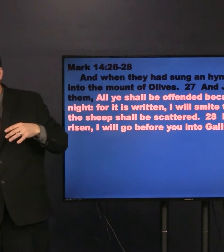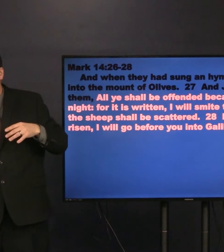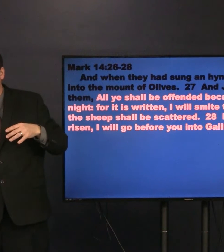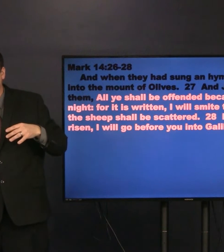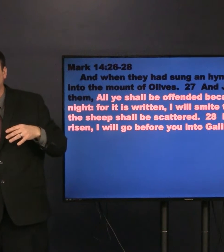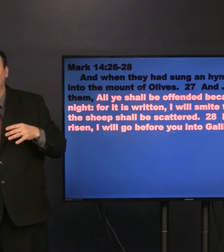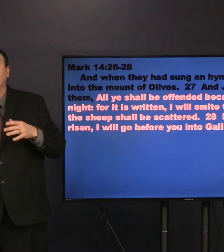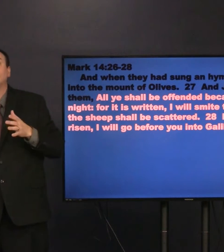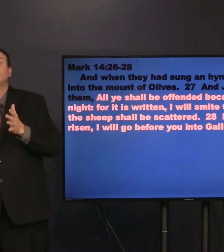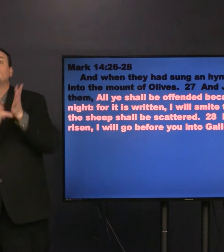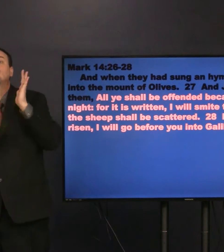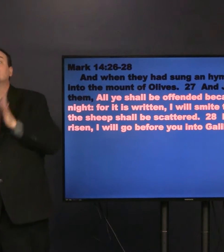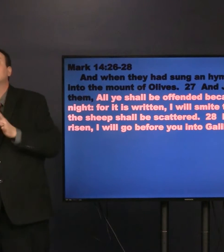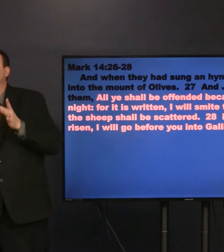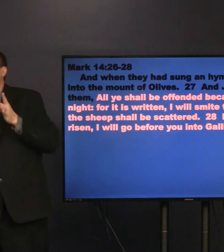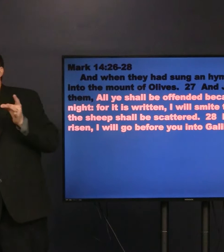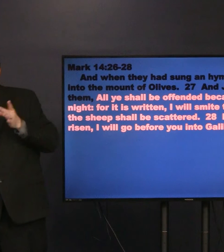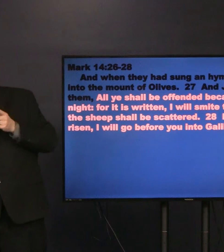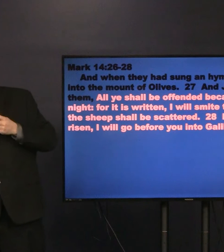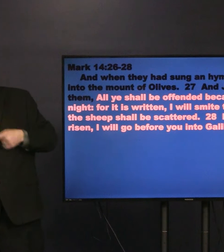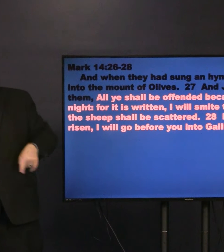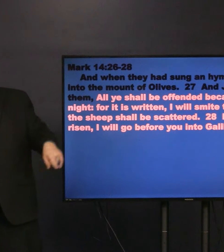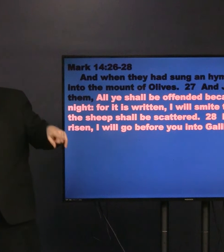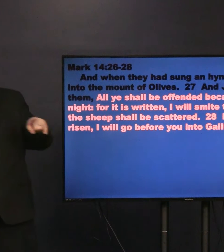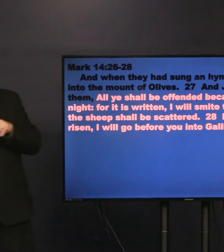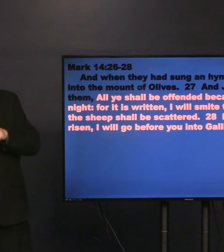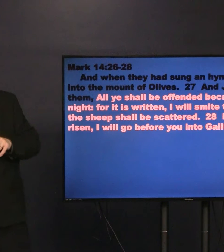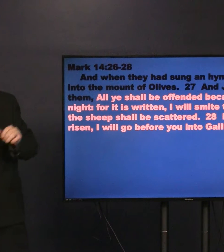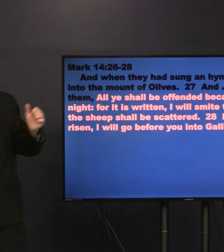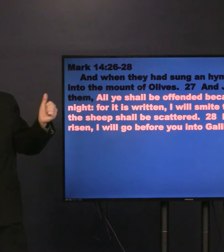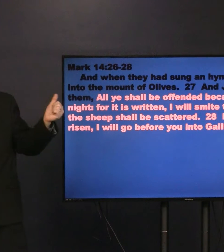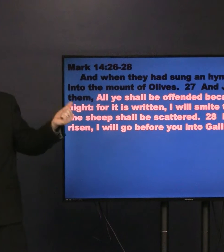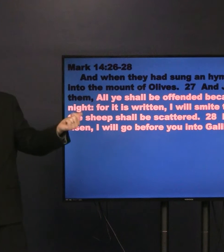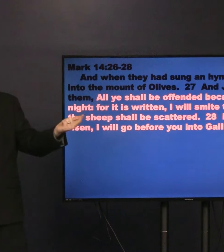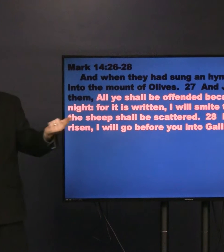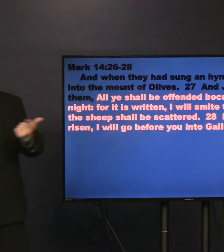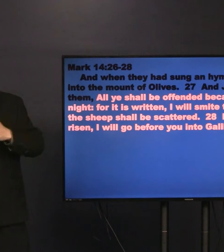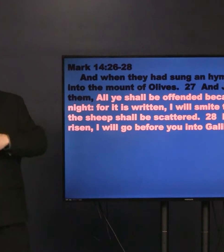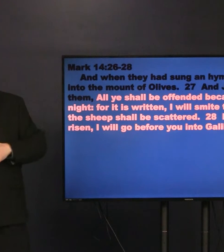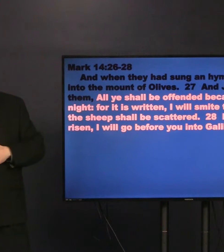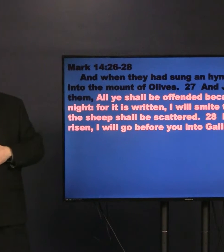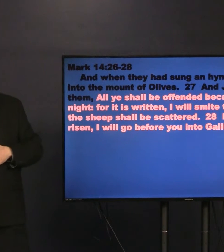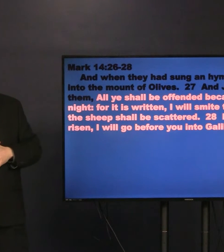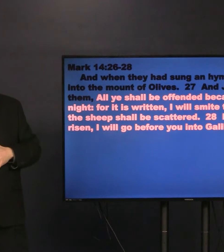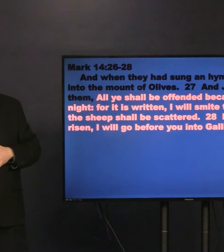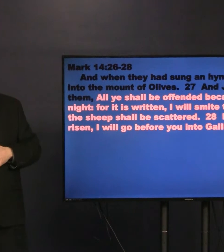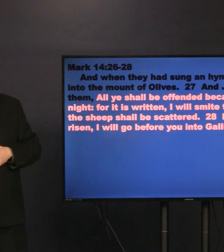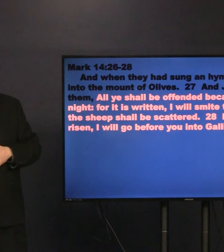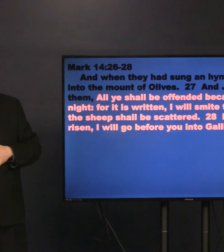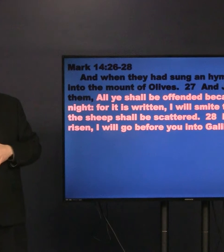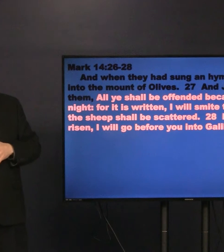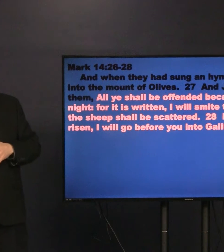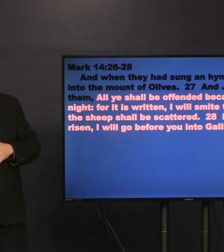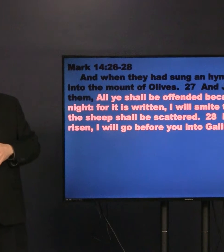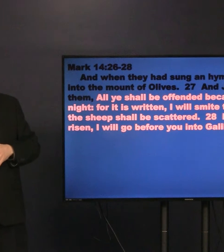going to go to the Garden of Gethsemane, what? And Jesus said to him, all ye shall be